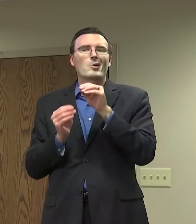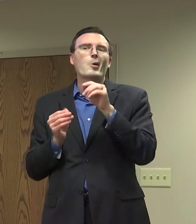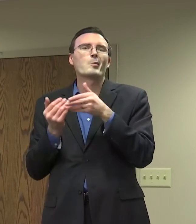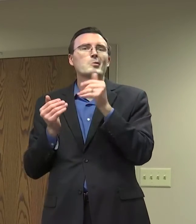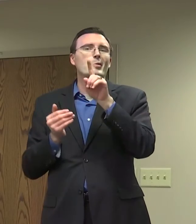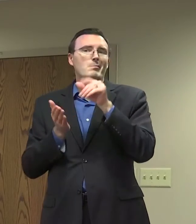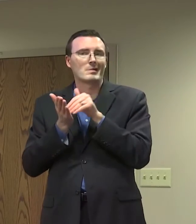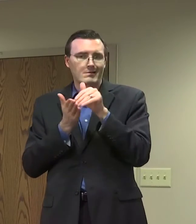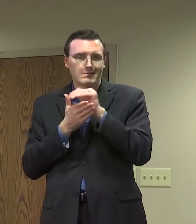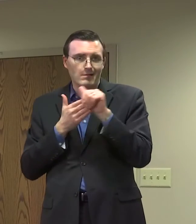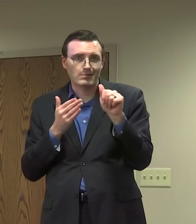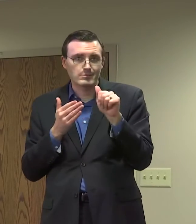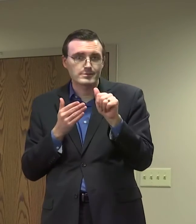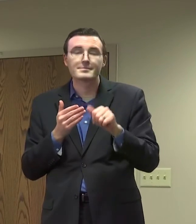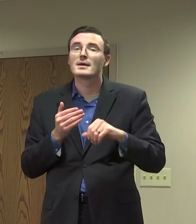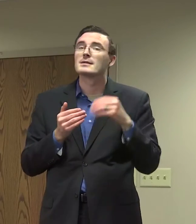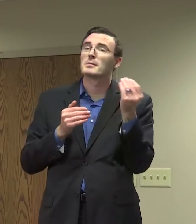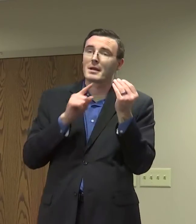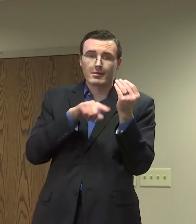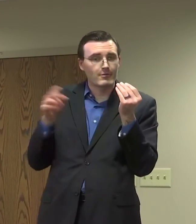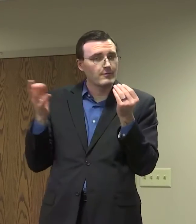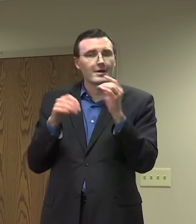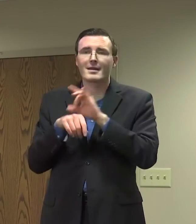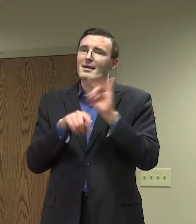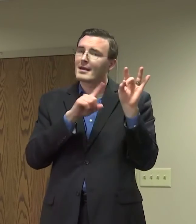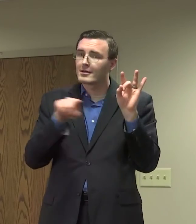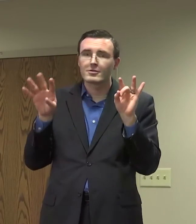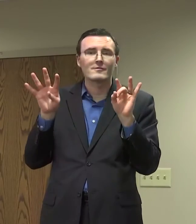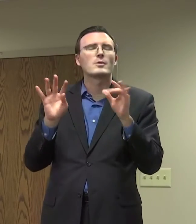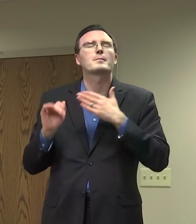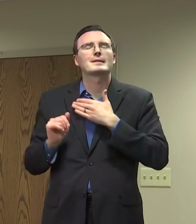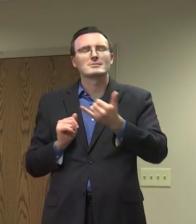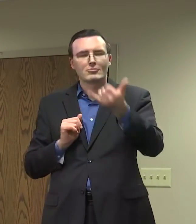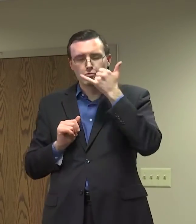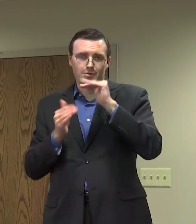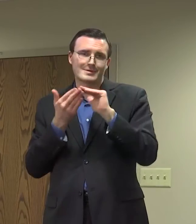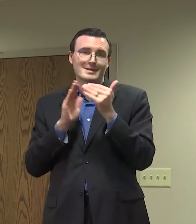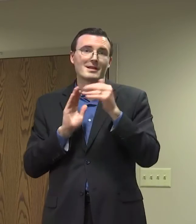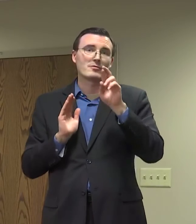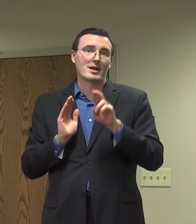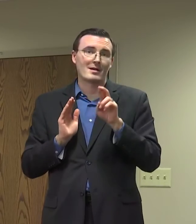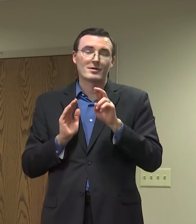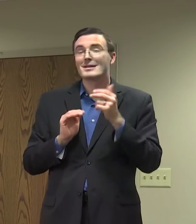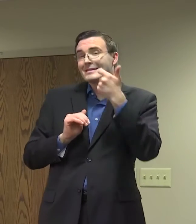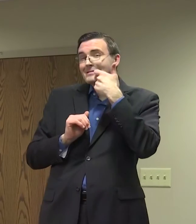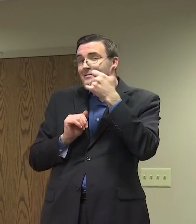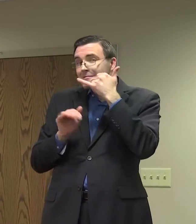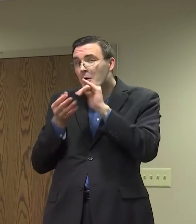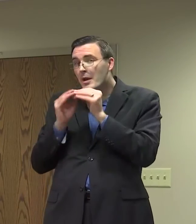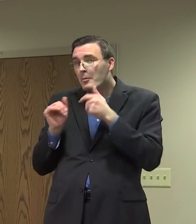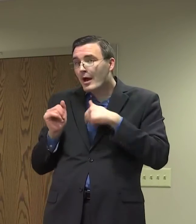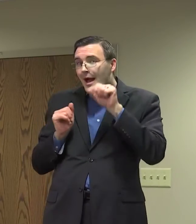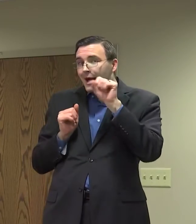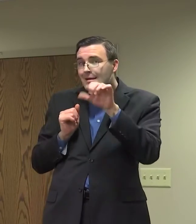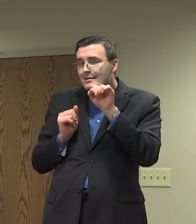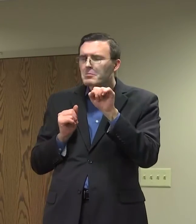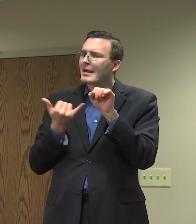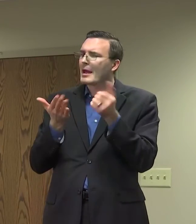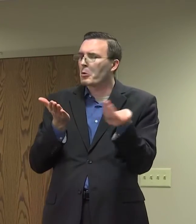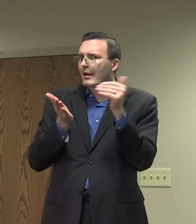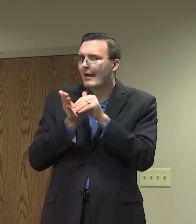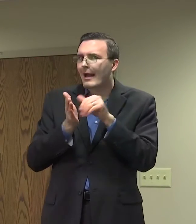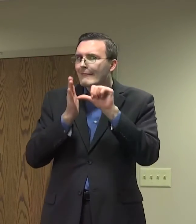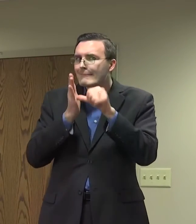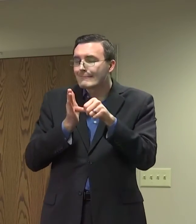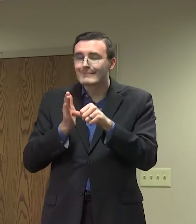if you are behind on your rent and mortgage, reach out to the City of Rockford and you can call the same number I just repeated, which is 844